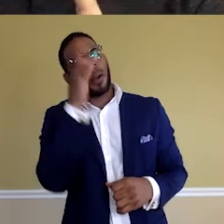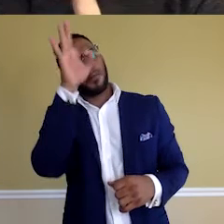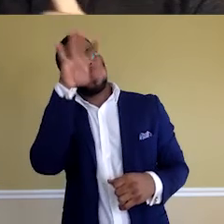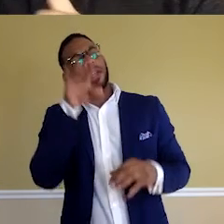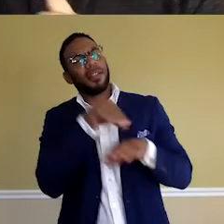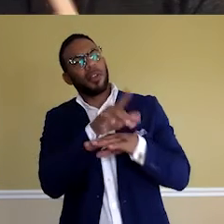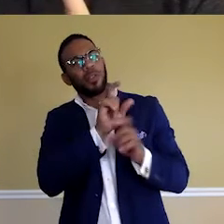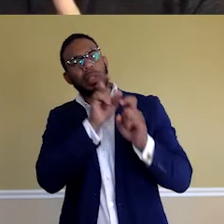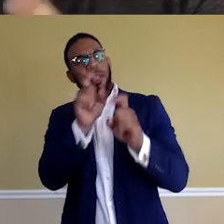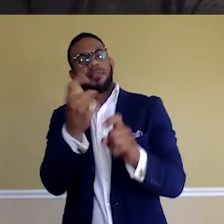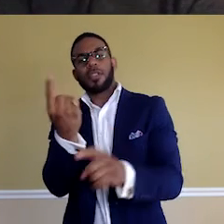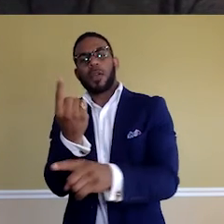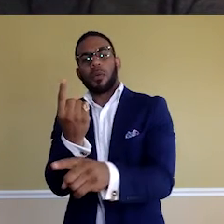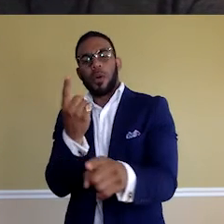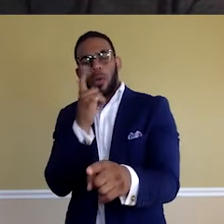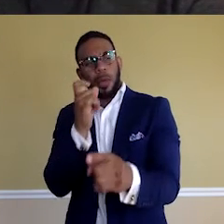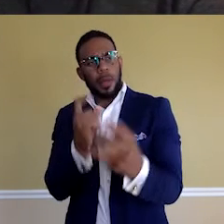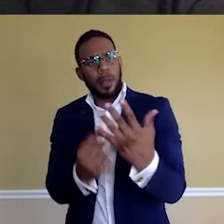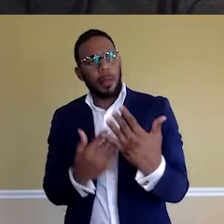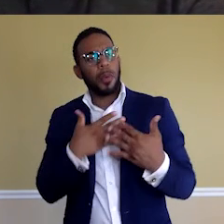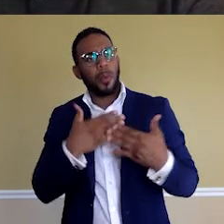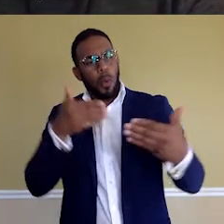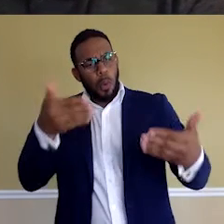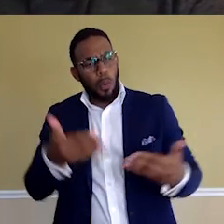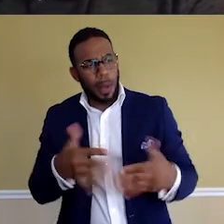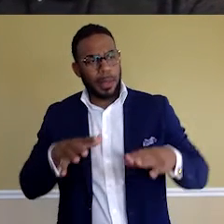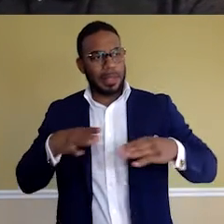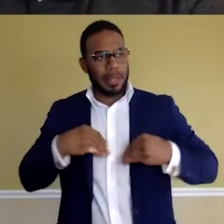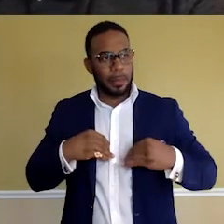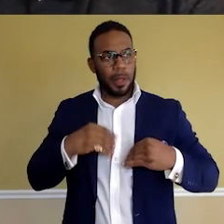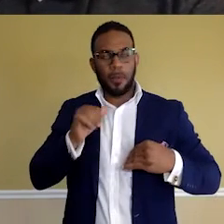that you can give to someone to be more welcoming and accepting of a person of color?